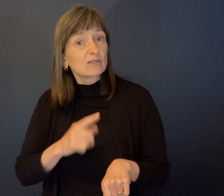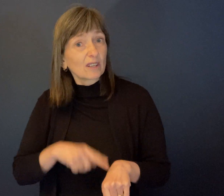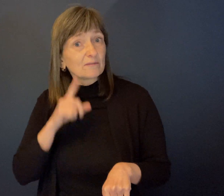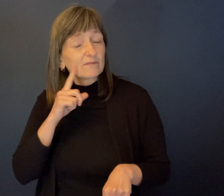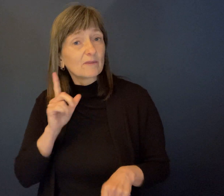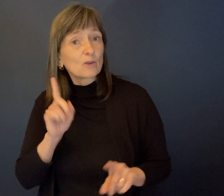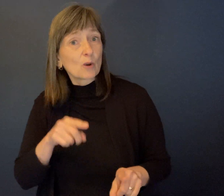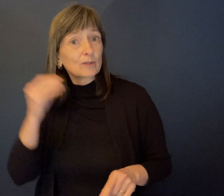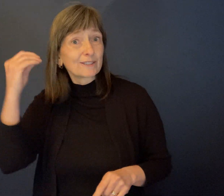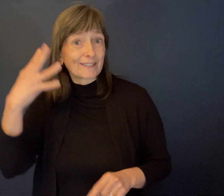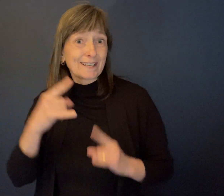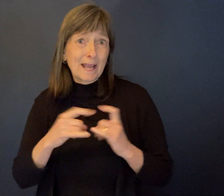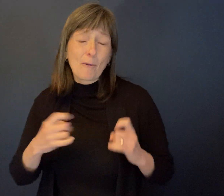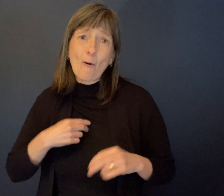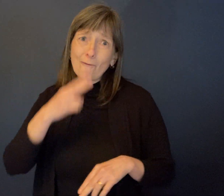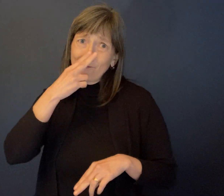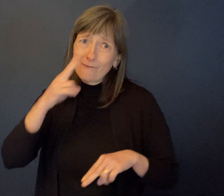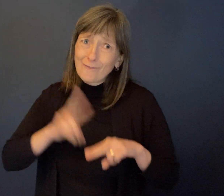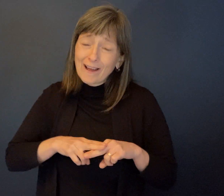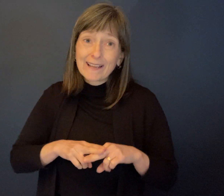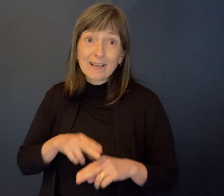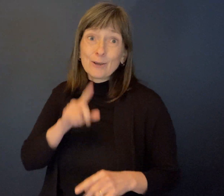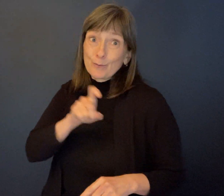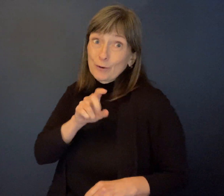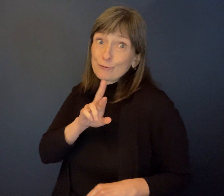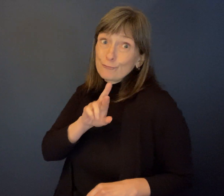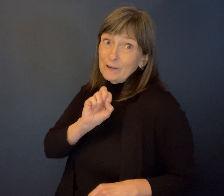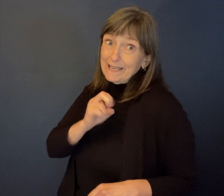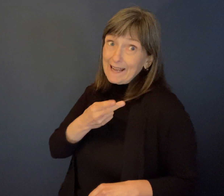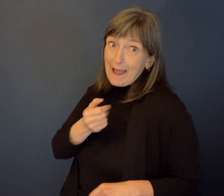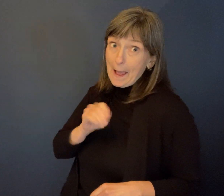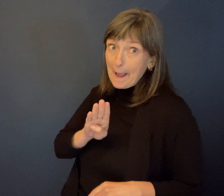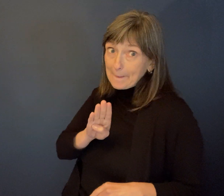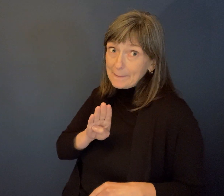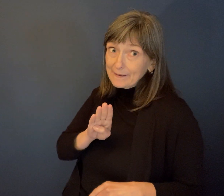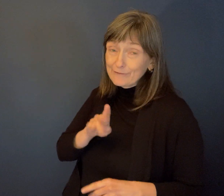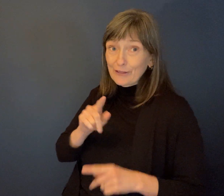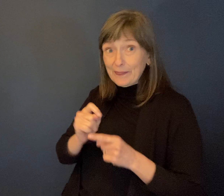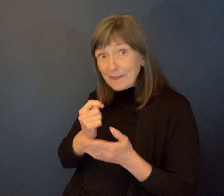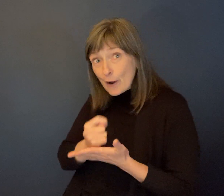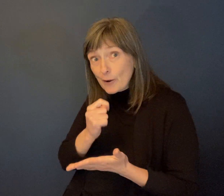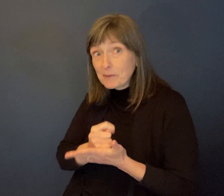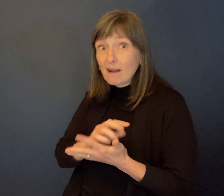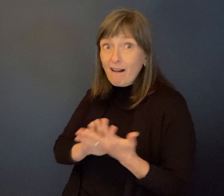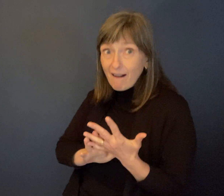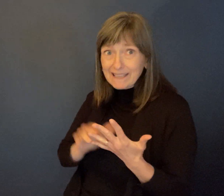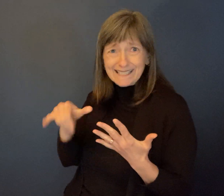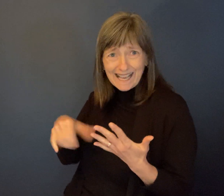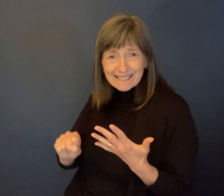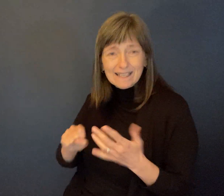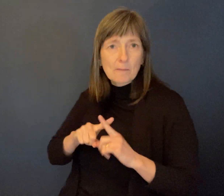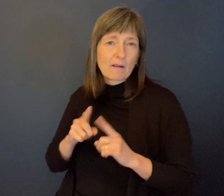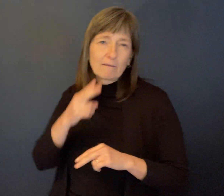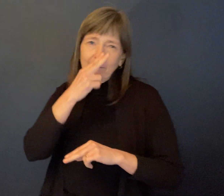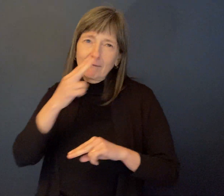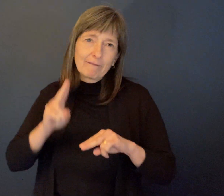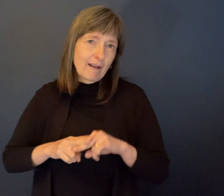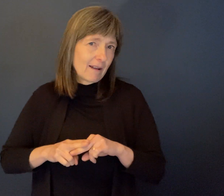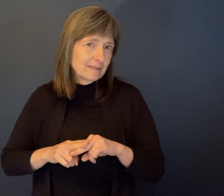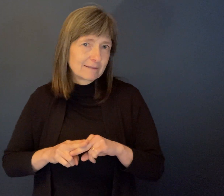at the Sunshine Camp. I mean, it was a rehab, supposedly, but we had a lot of fun. We had met many lifelong friends, of course.